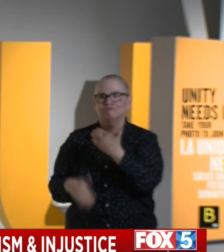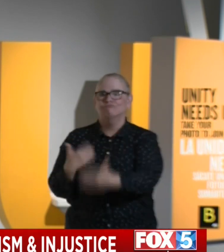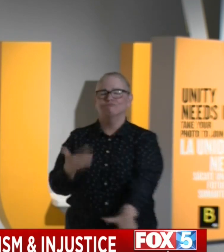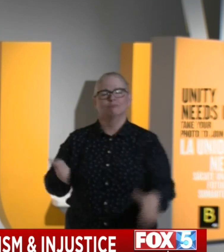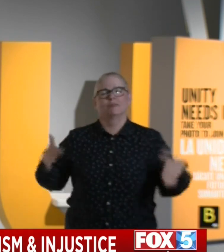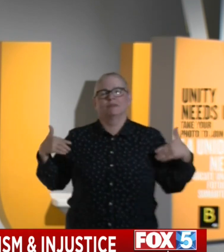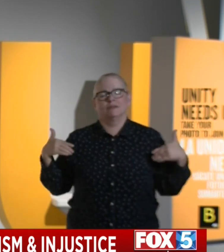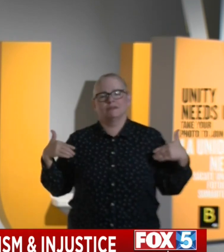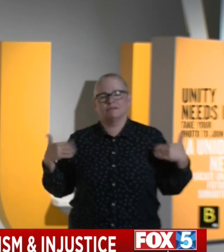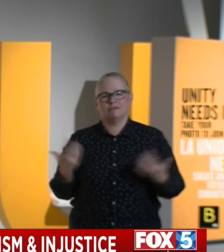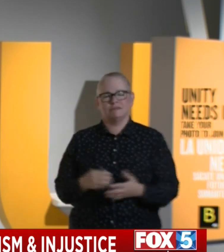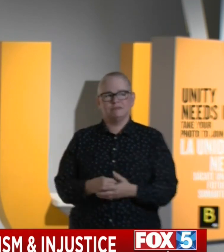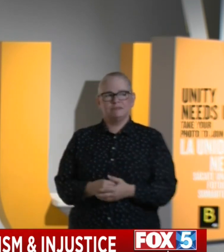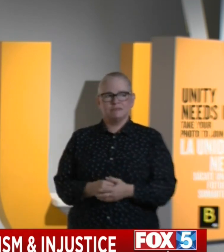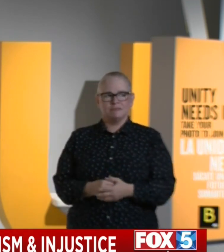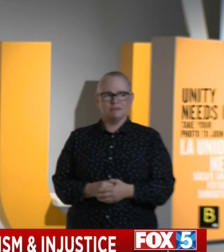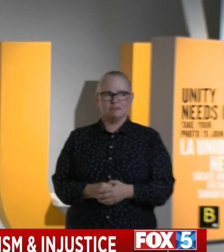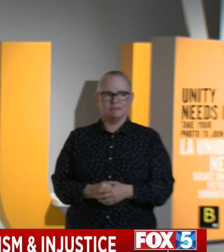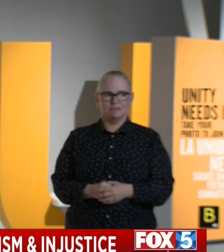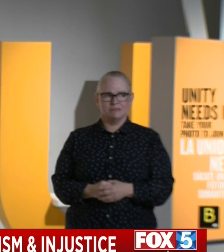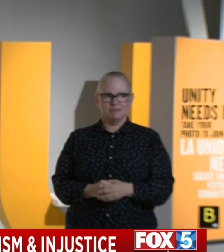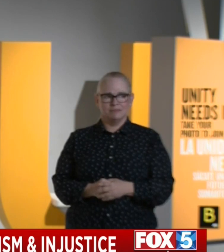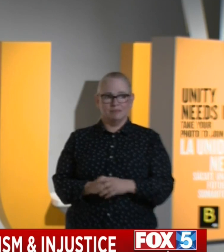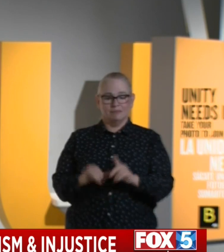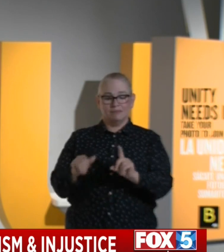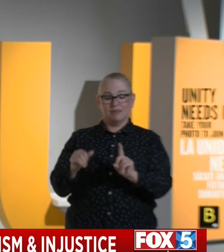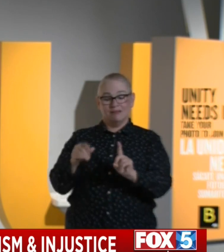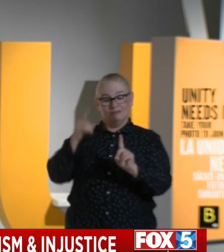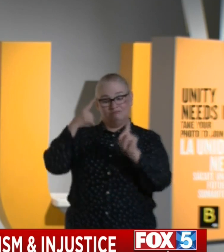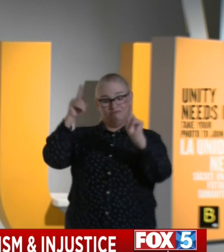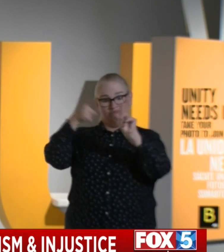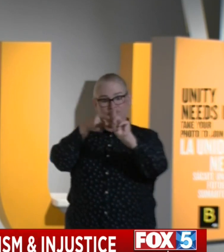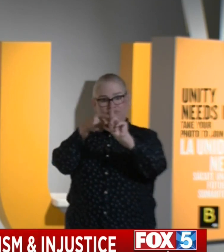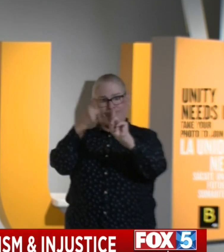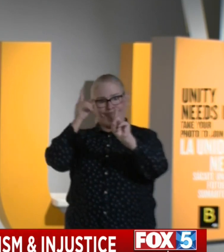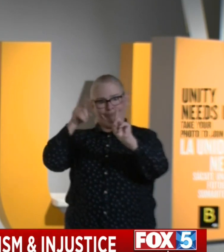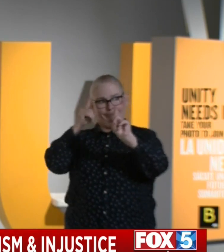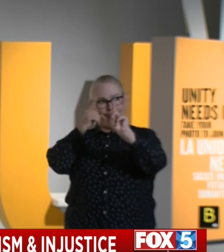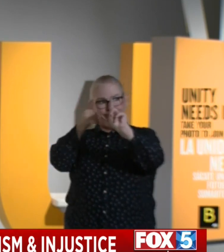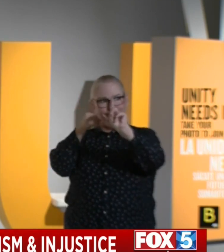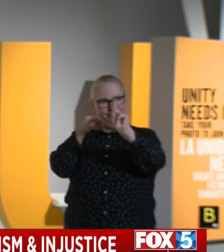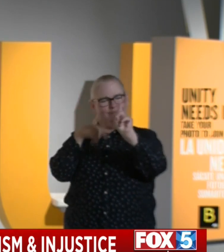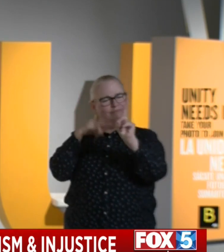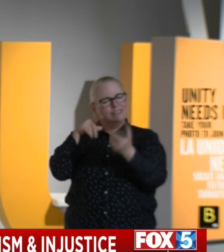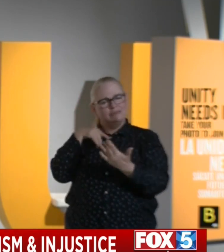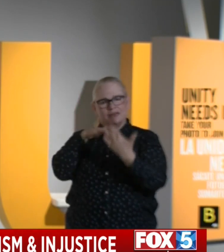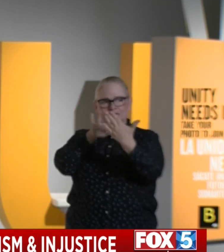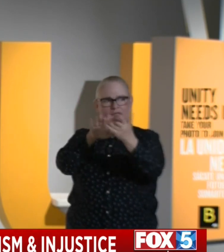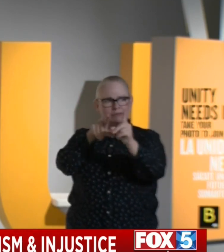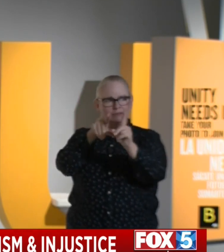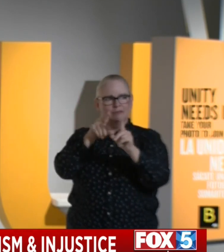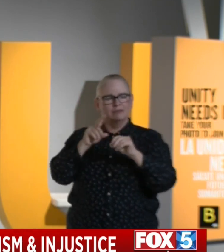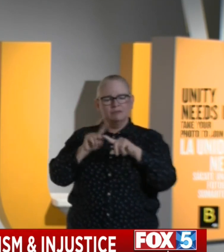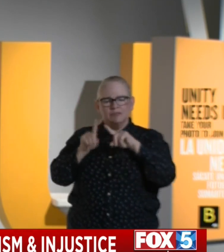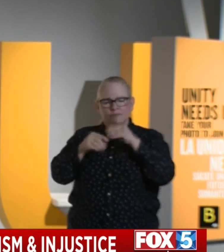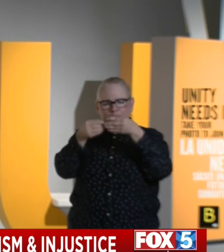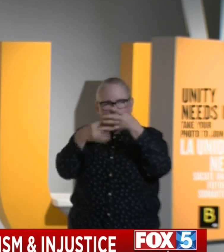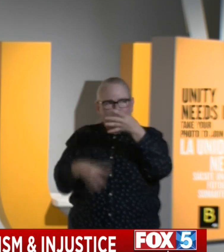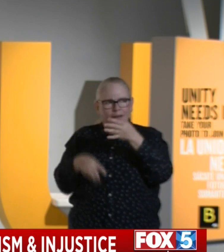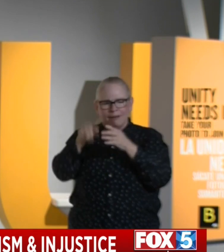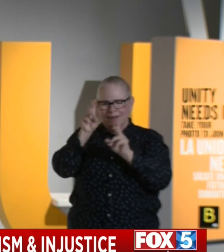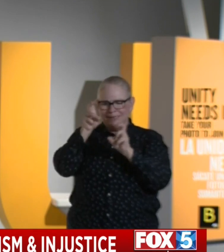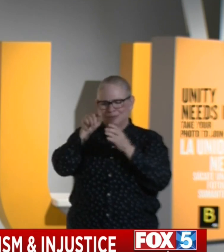It's a direction. There is no having made it as it relates to addressing these foundational and fundamental issues. We have